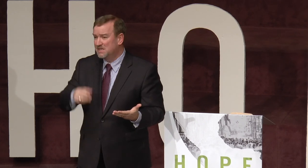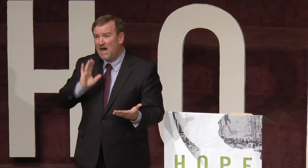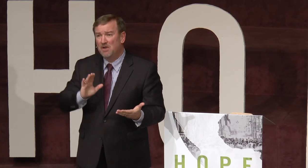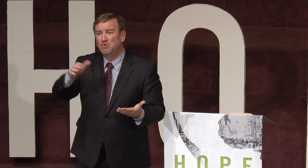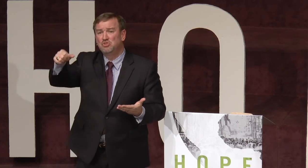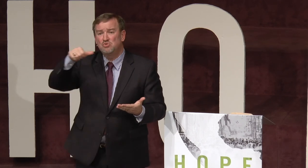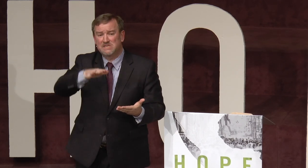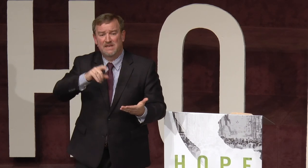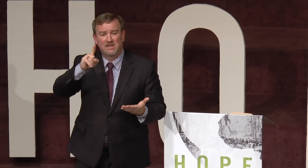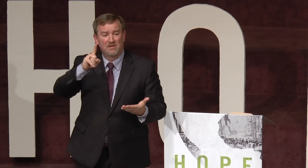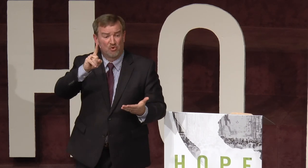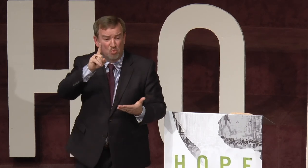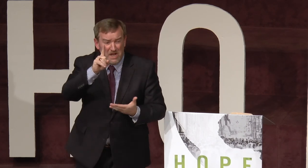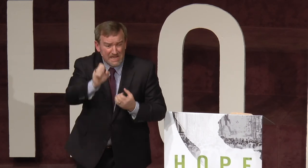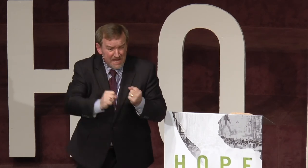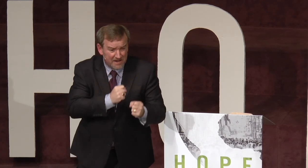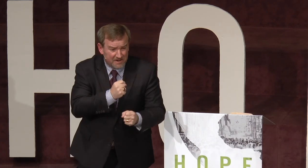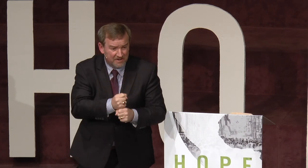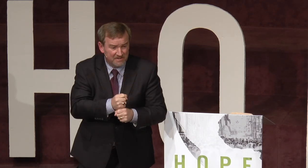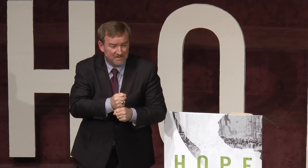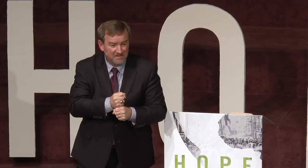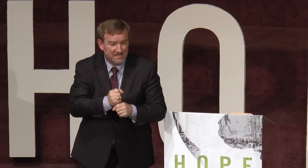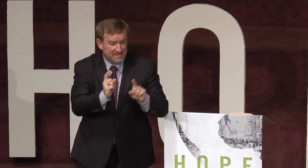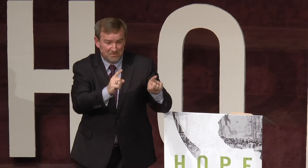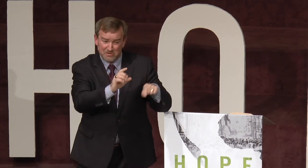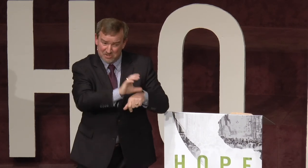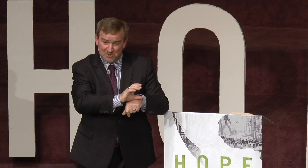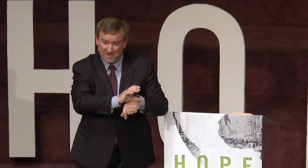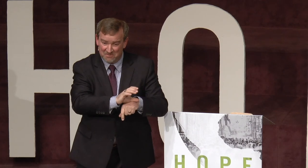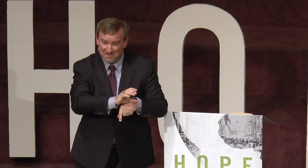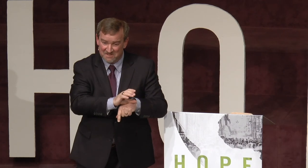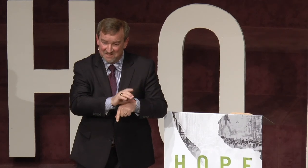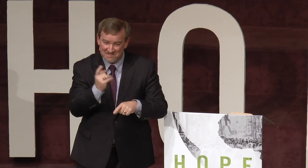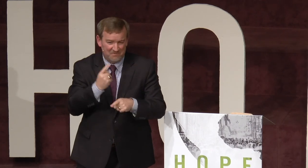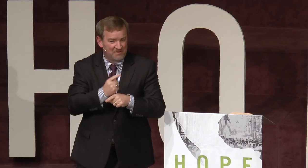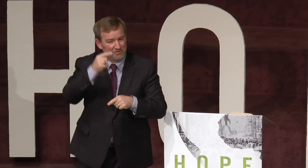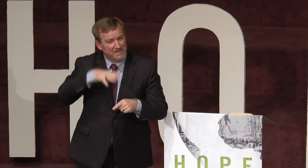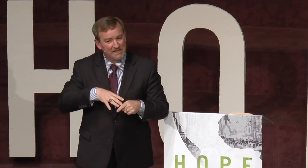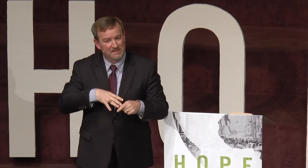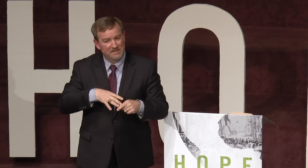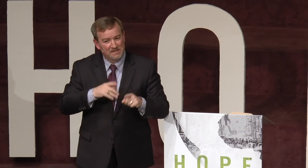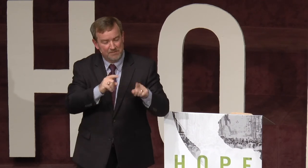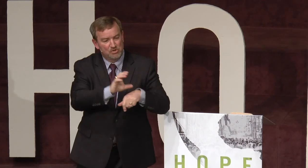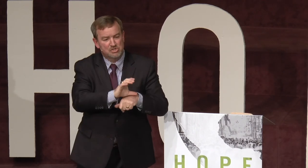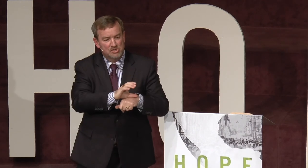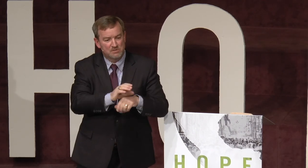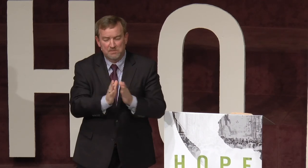God, will you send for one year? He kept going to church, by the way. He's a faithful man. Kept going to church, but he